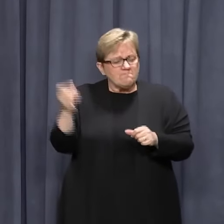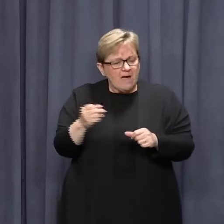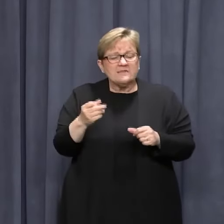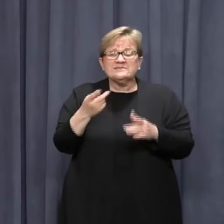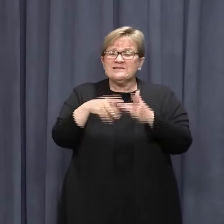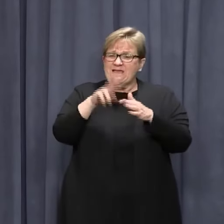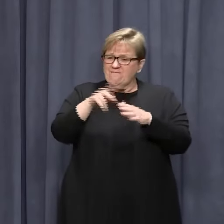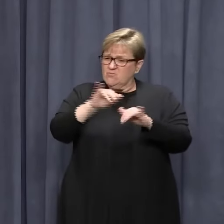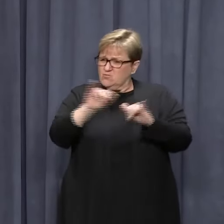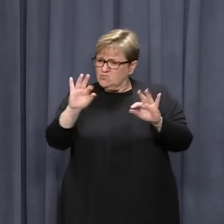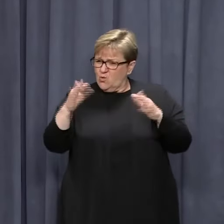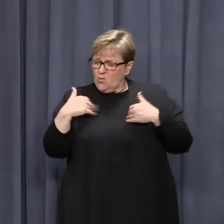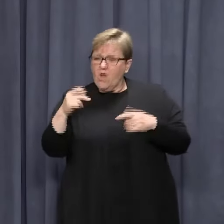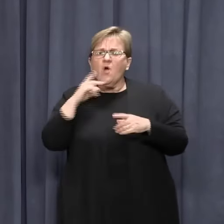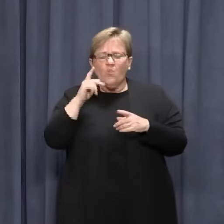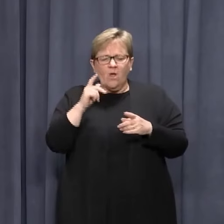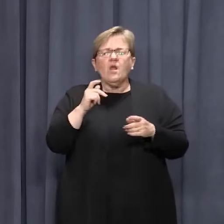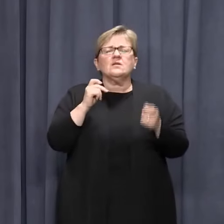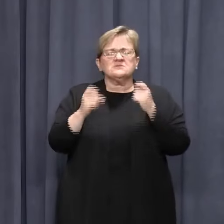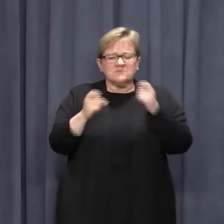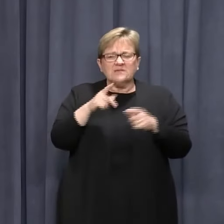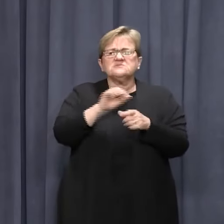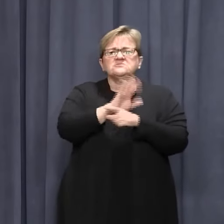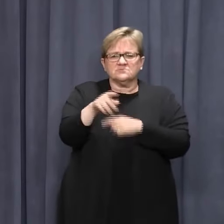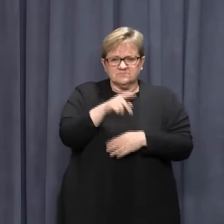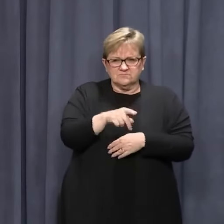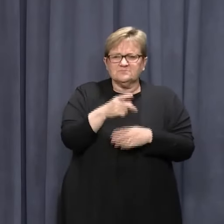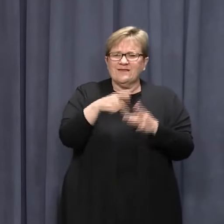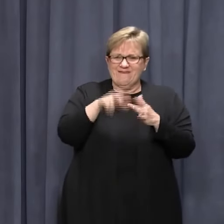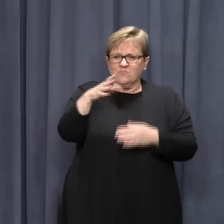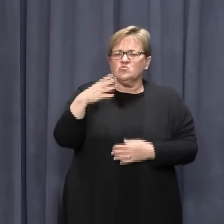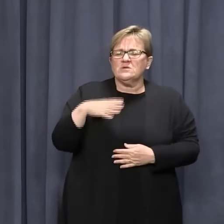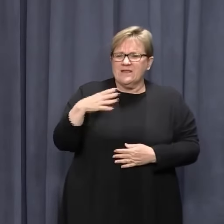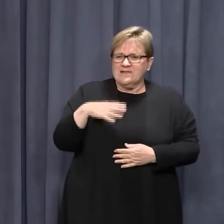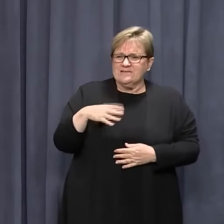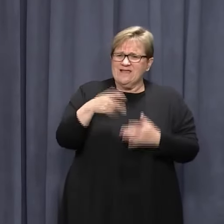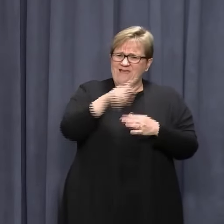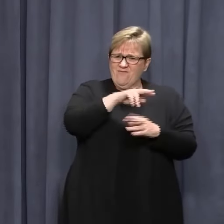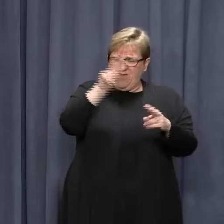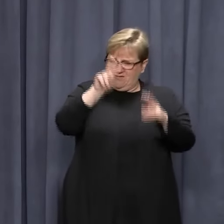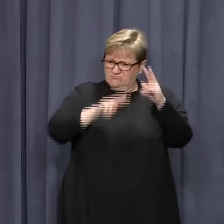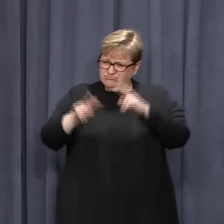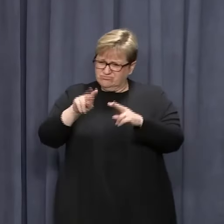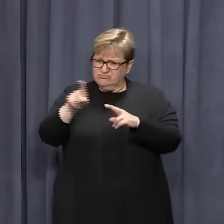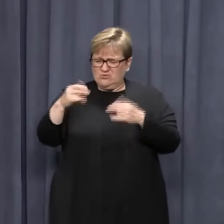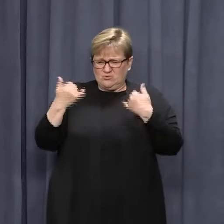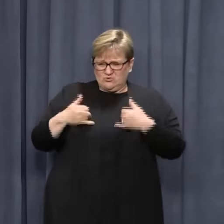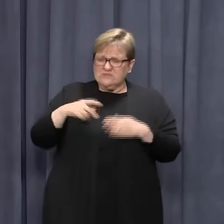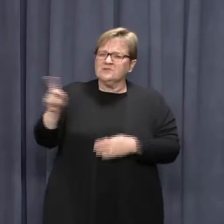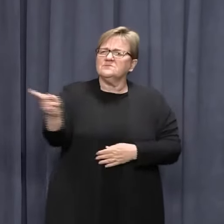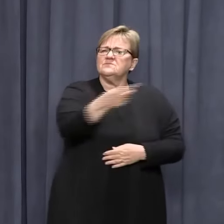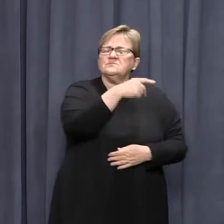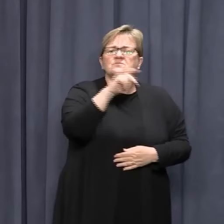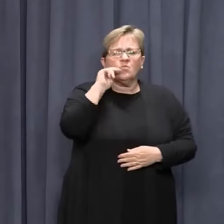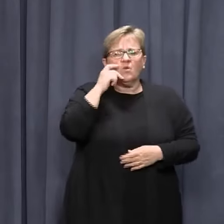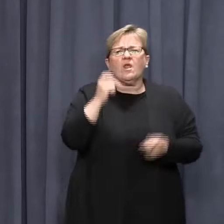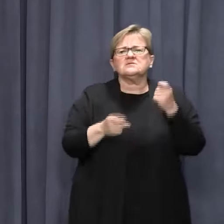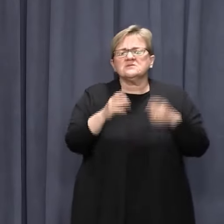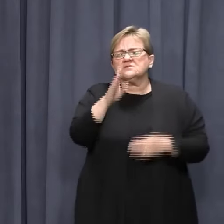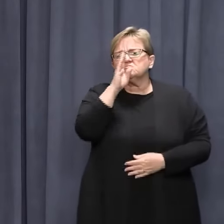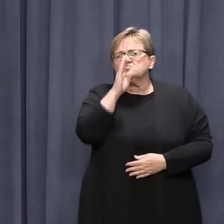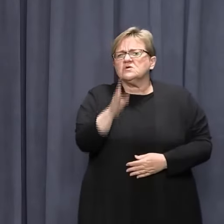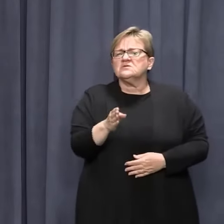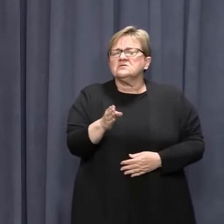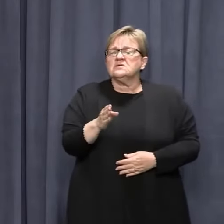a COVID-19 test at the airport COVID clinic, if deemed necessary by a health clinician. In addition,